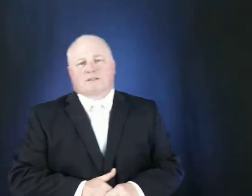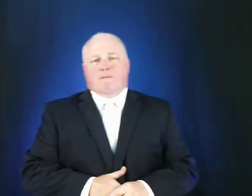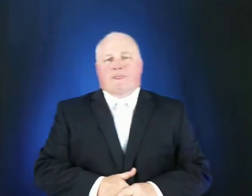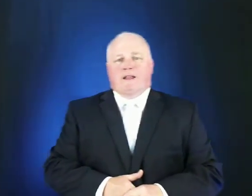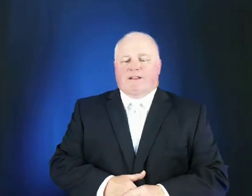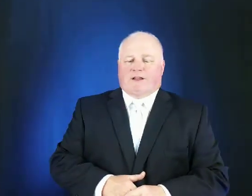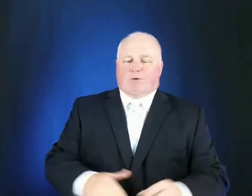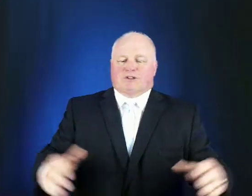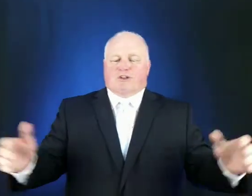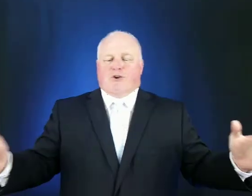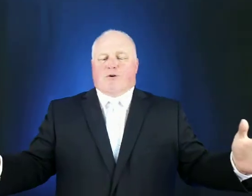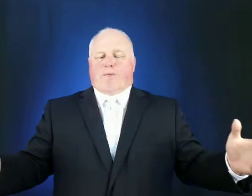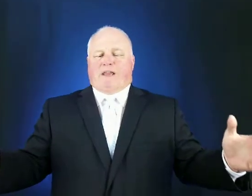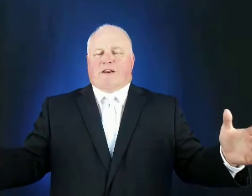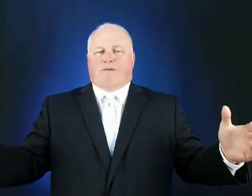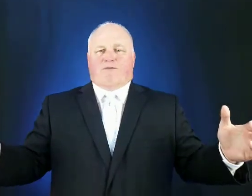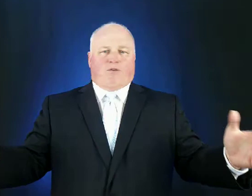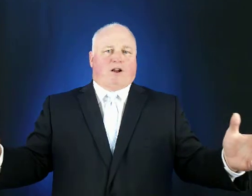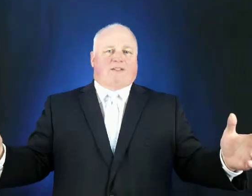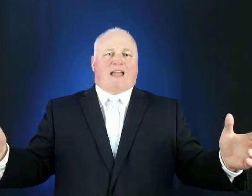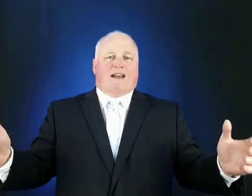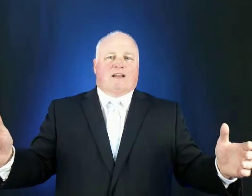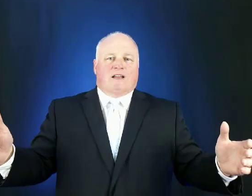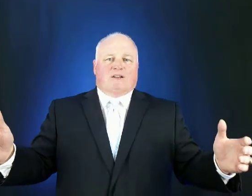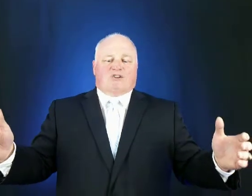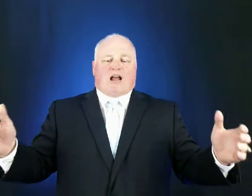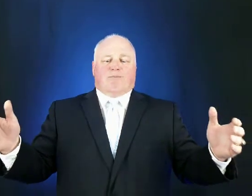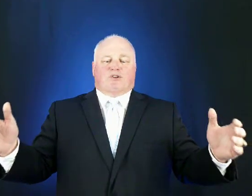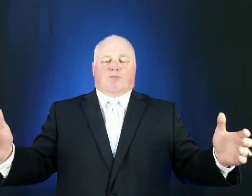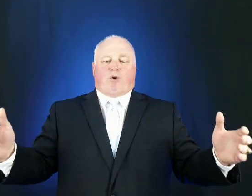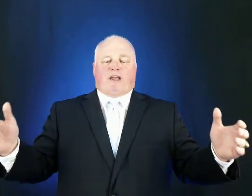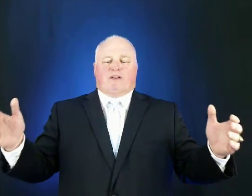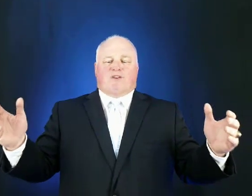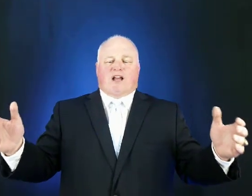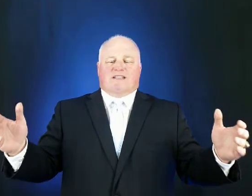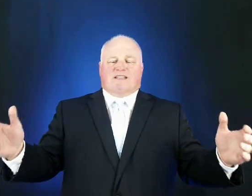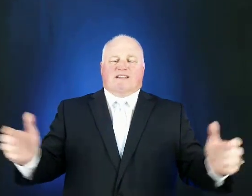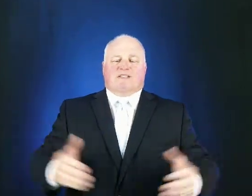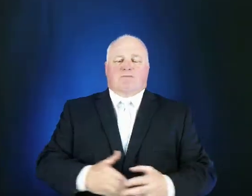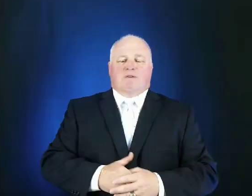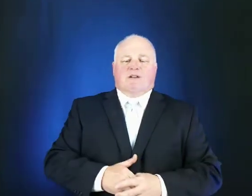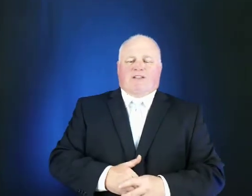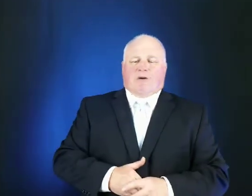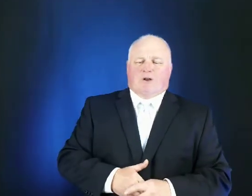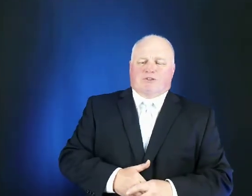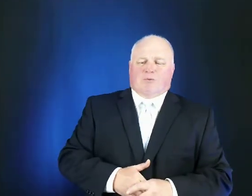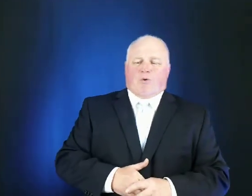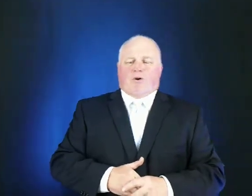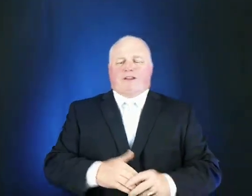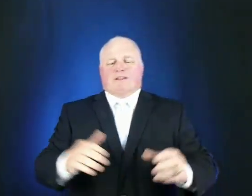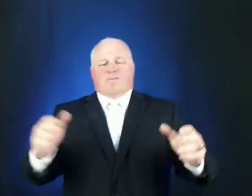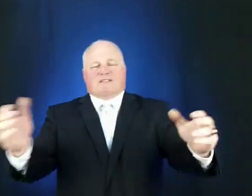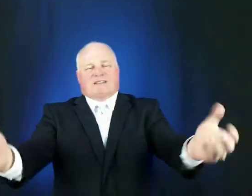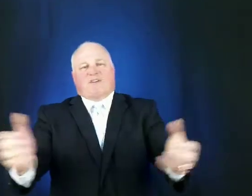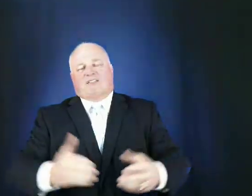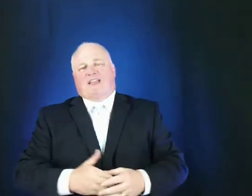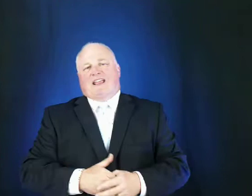there was the european front that stopped the spread of nazism there was the war in the pacific theater